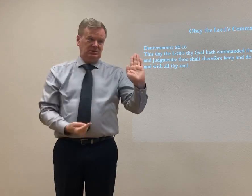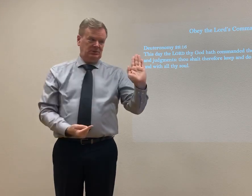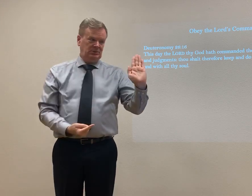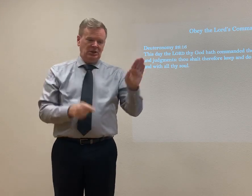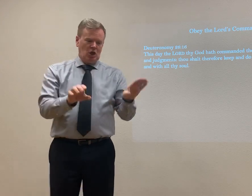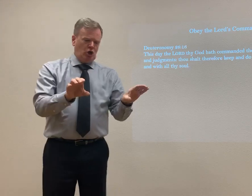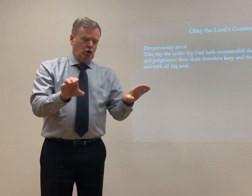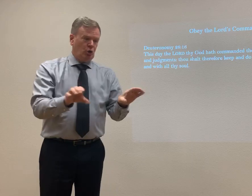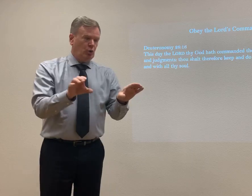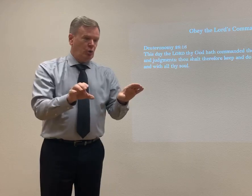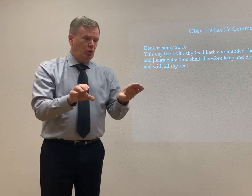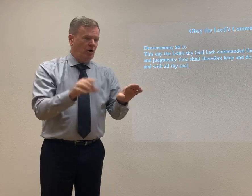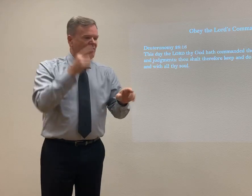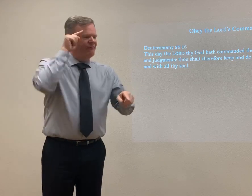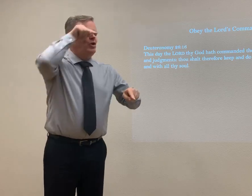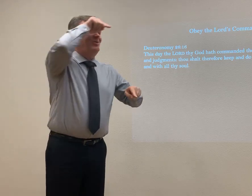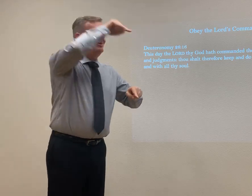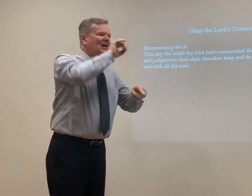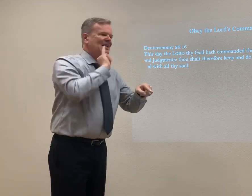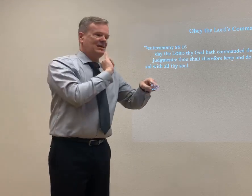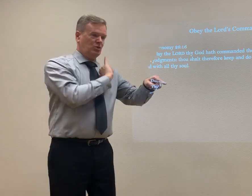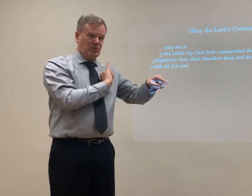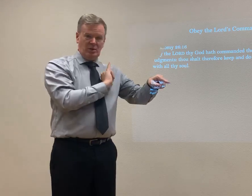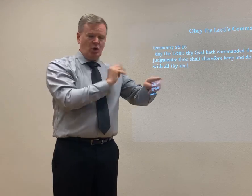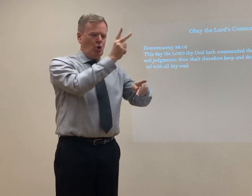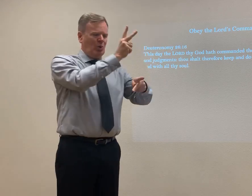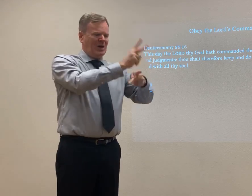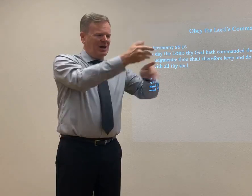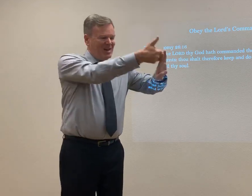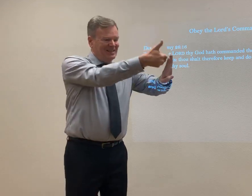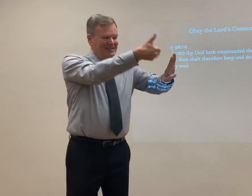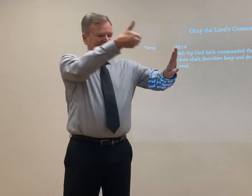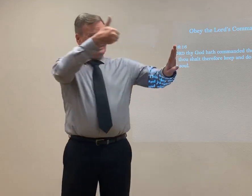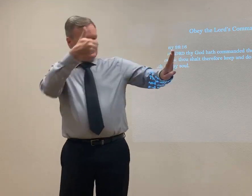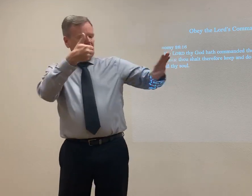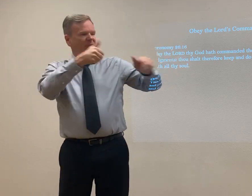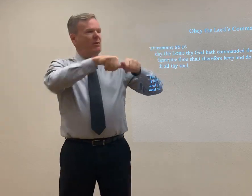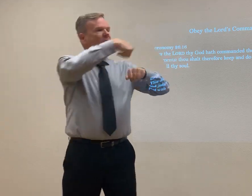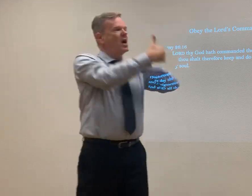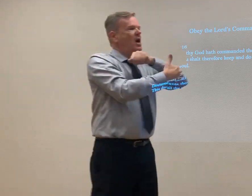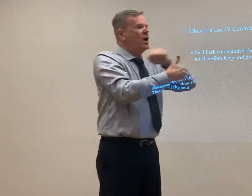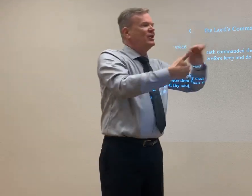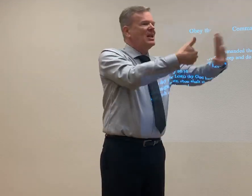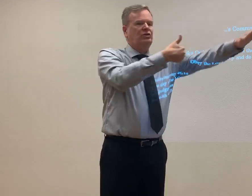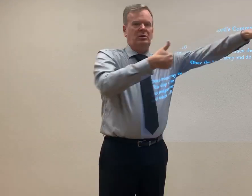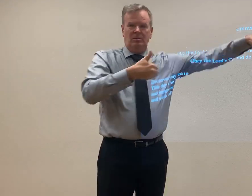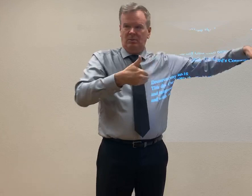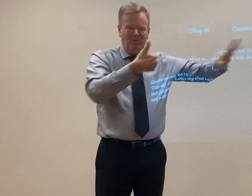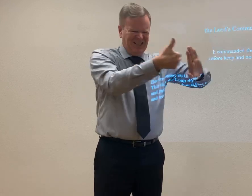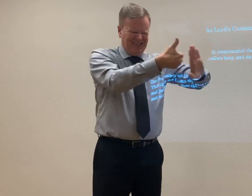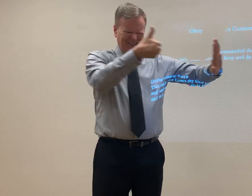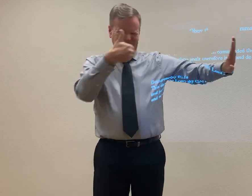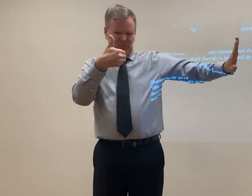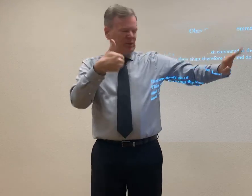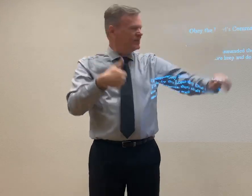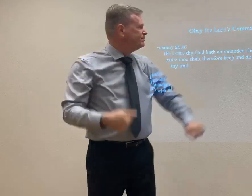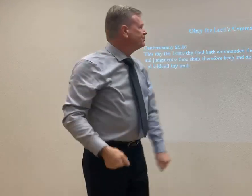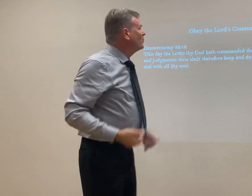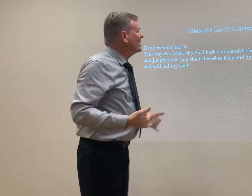action. You are to follow the requirements of the law. And these are specifically at the time to keep the people of Israel separate from other